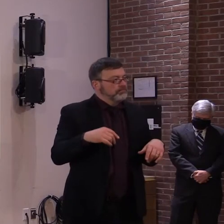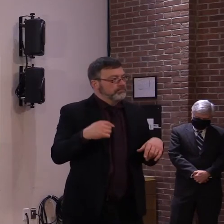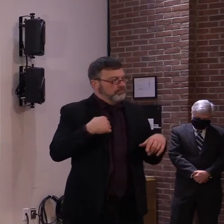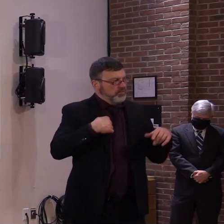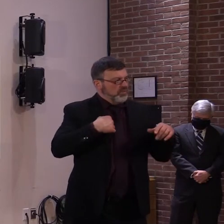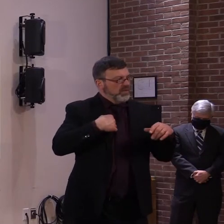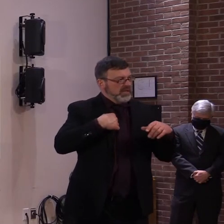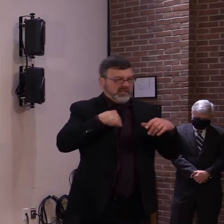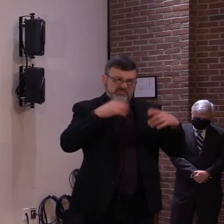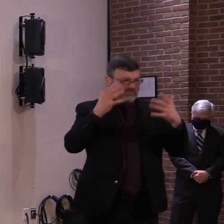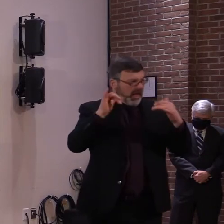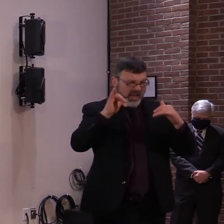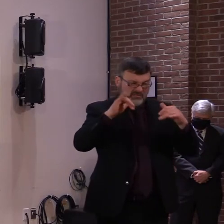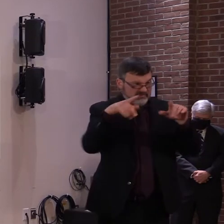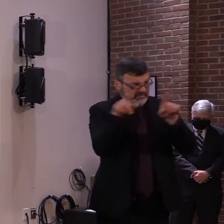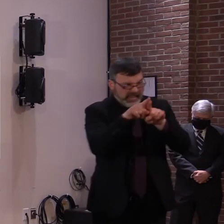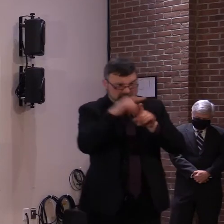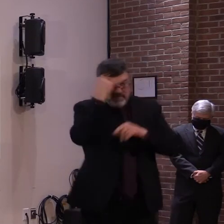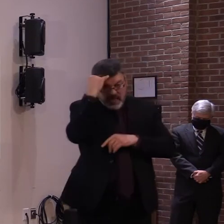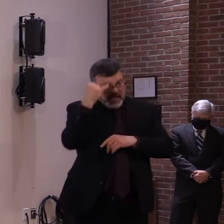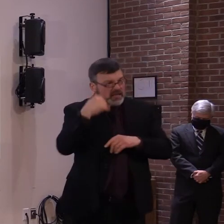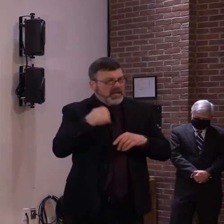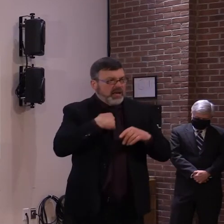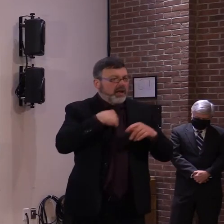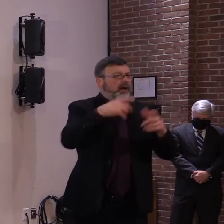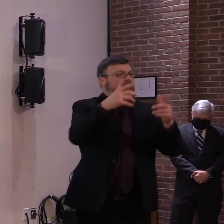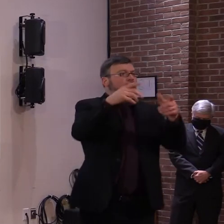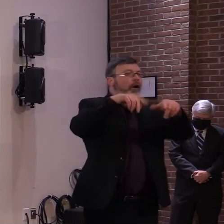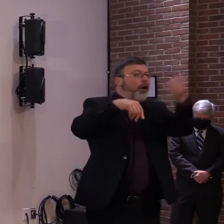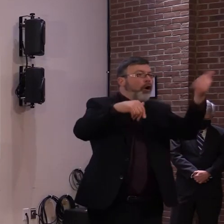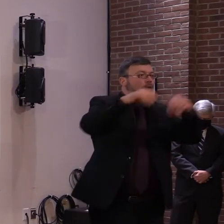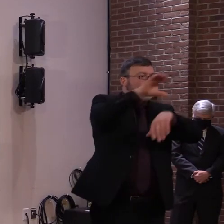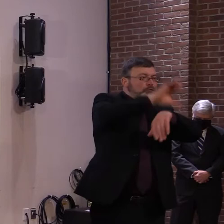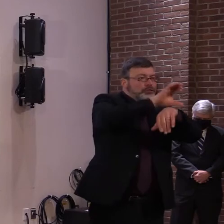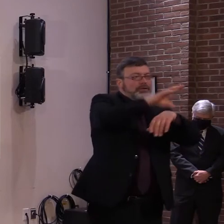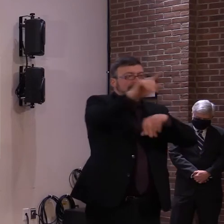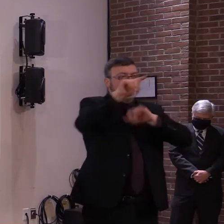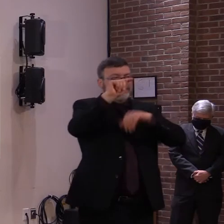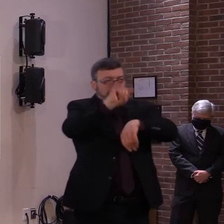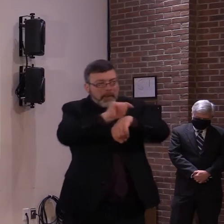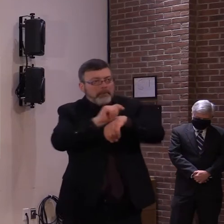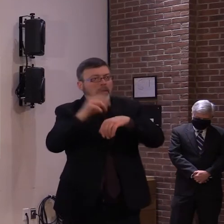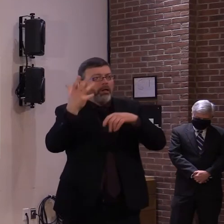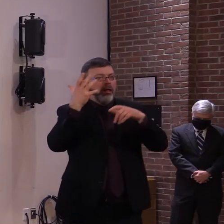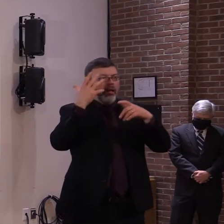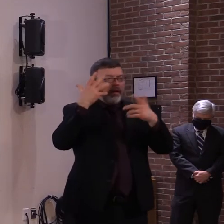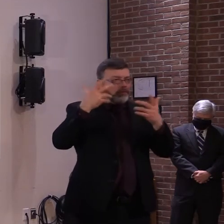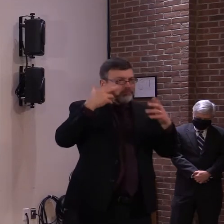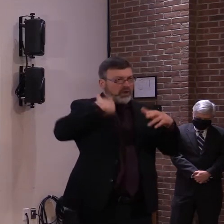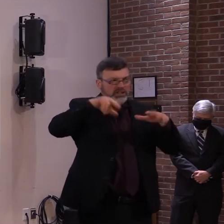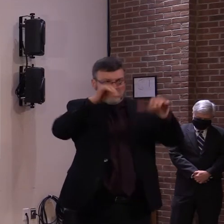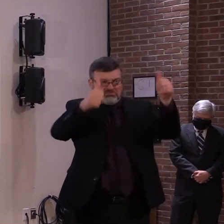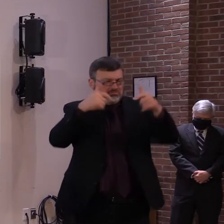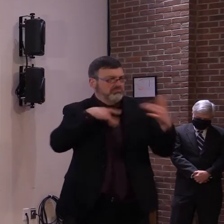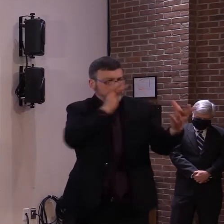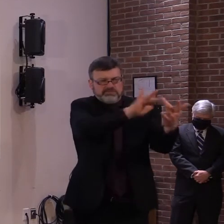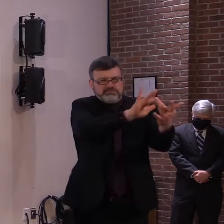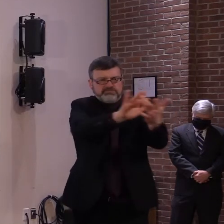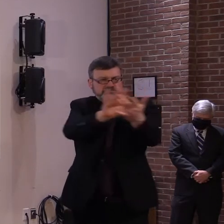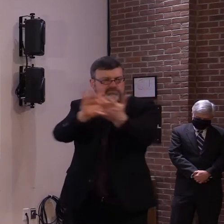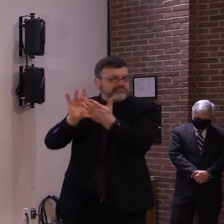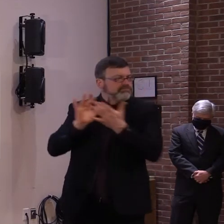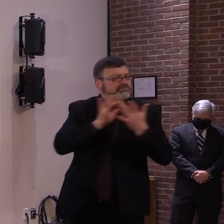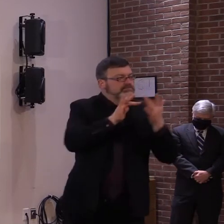executive order. The Health Department calls on Vermonters to respond to the many illnesses in this